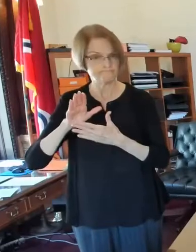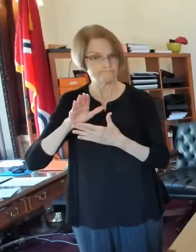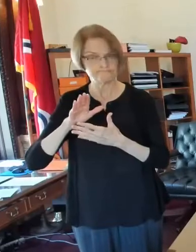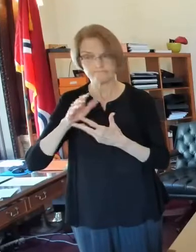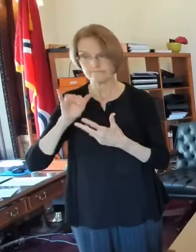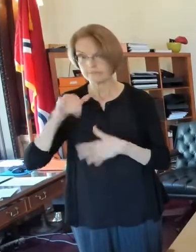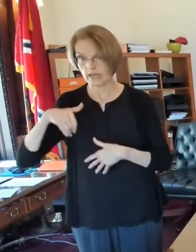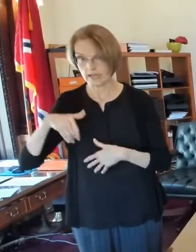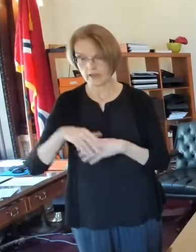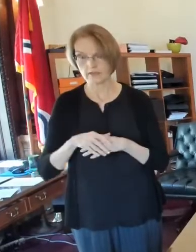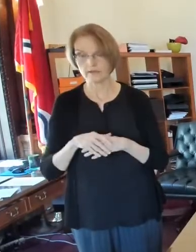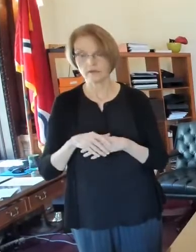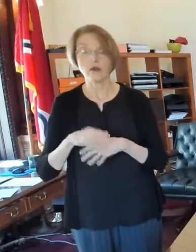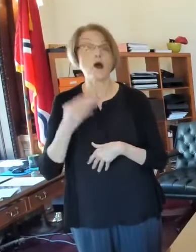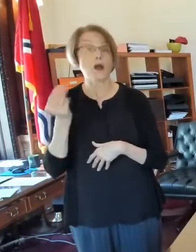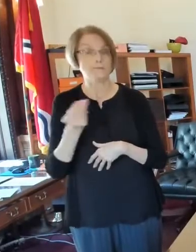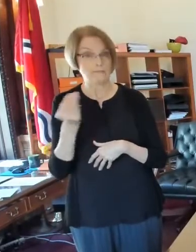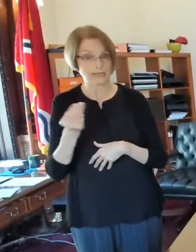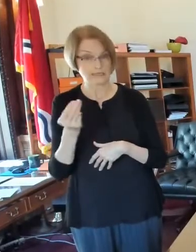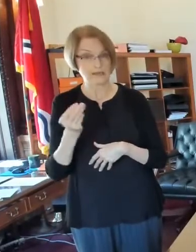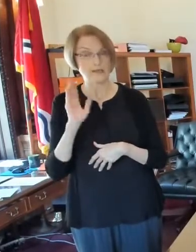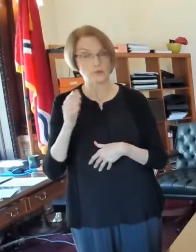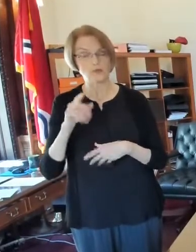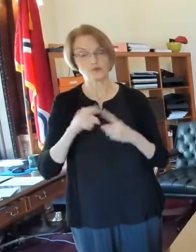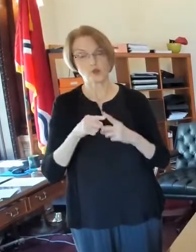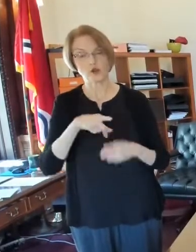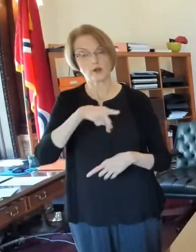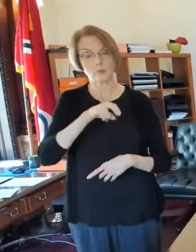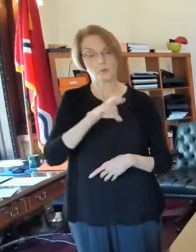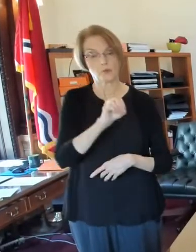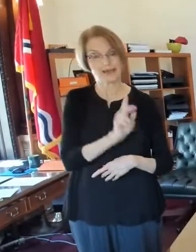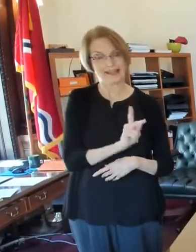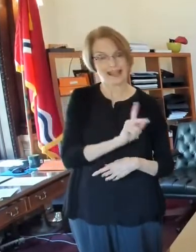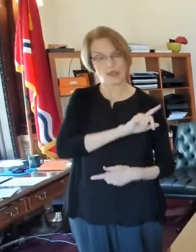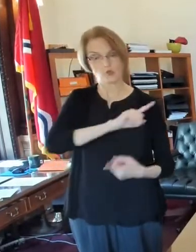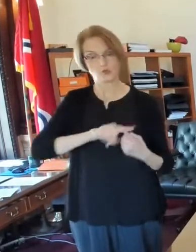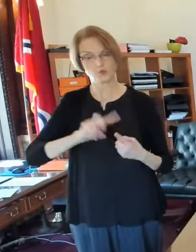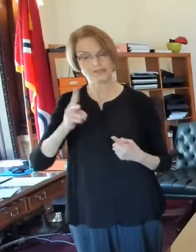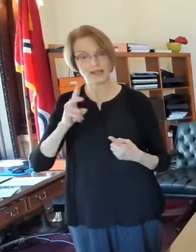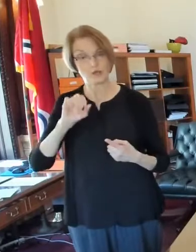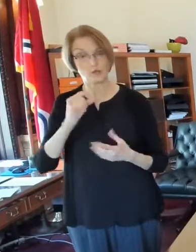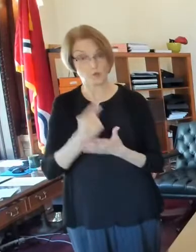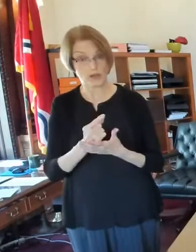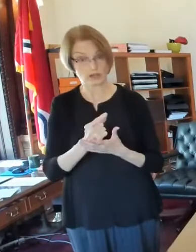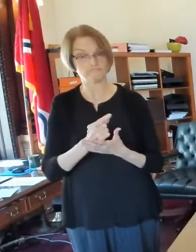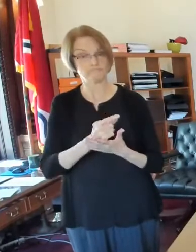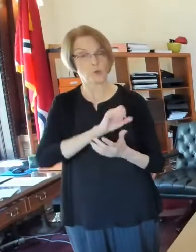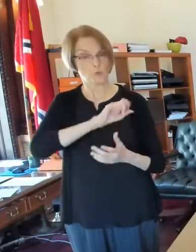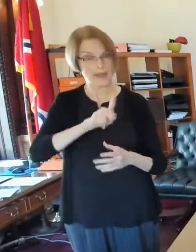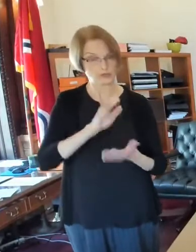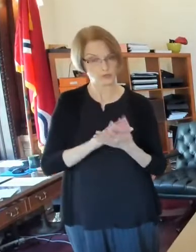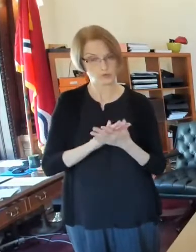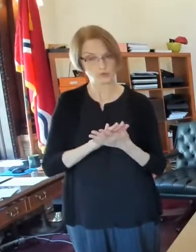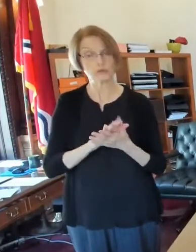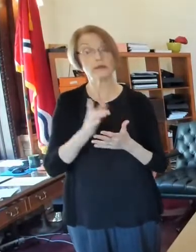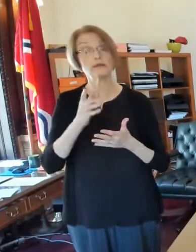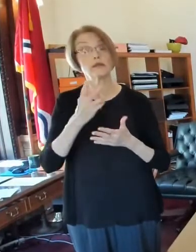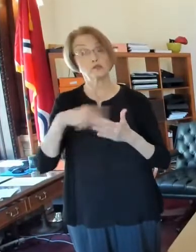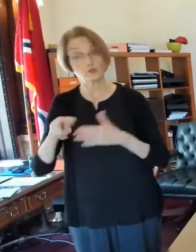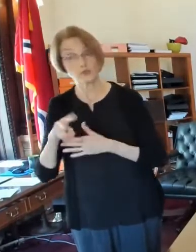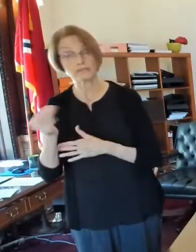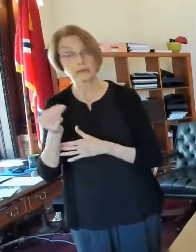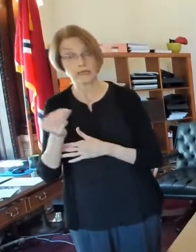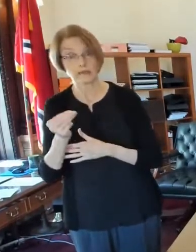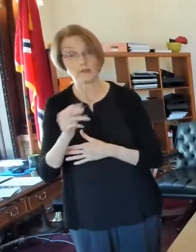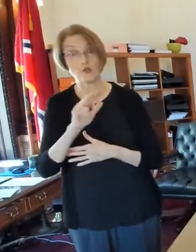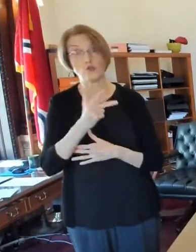they are on Monday, they are starting pre K through second grade. And then the following Monday, they're starting third, fourth, fifth,